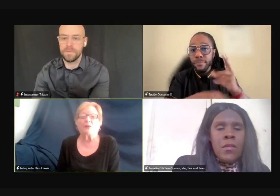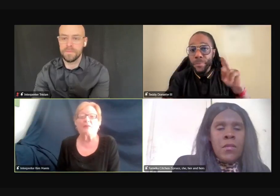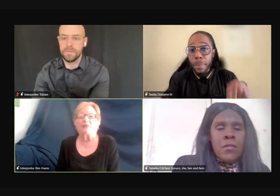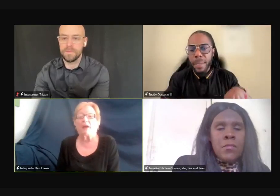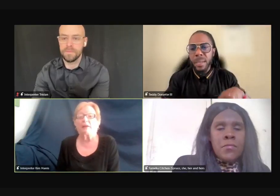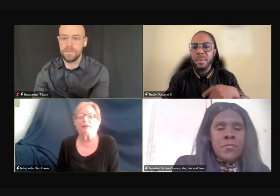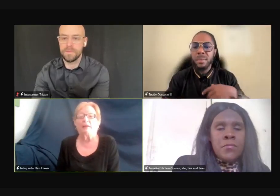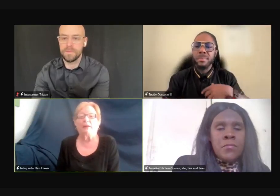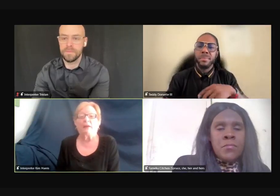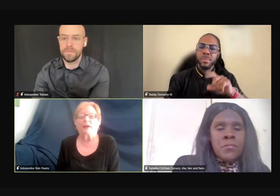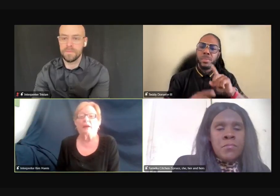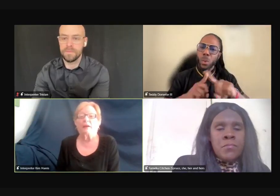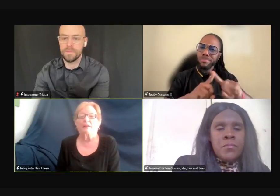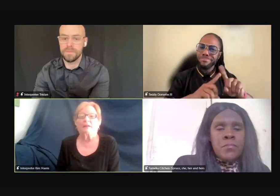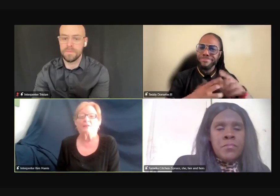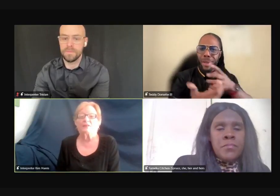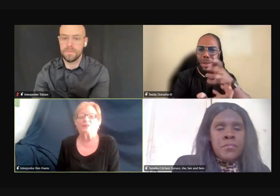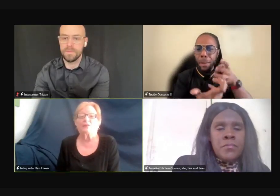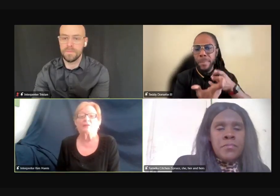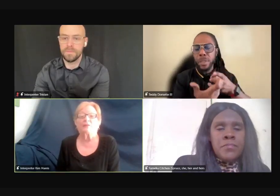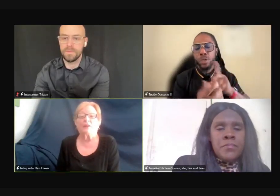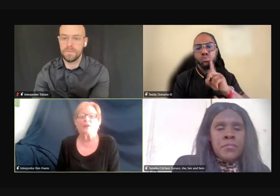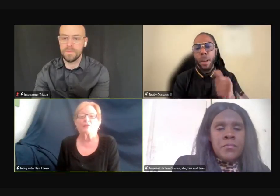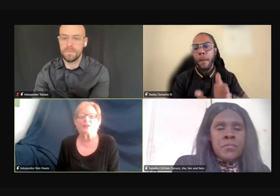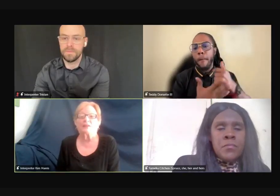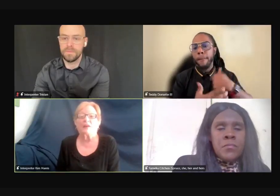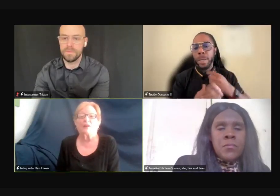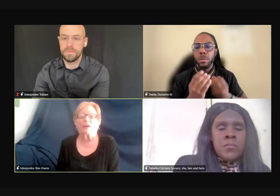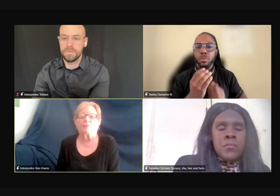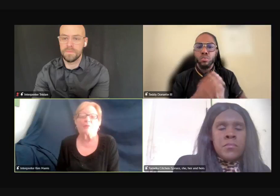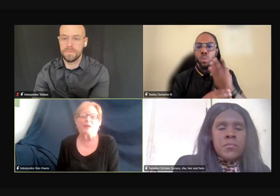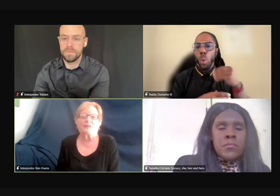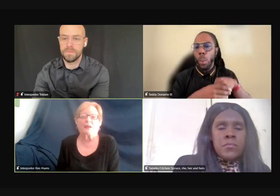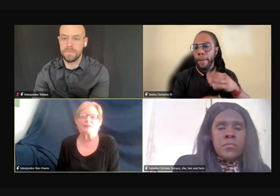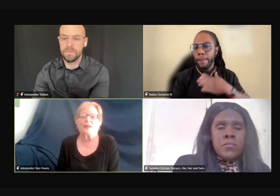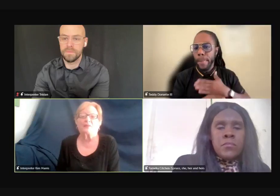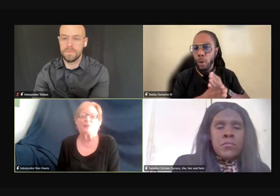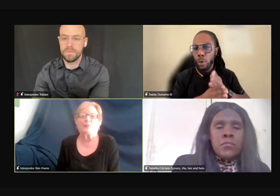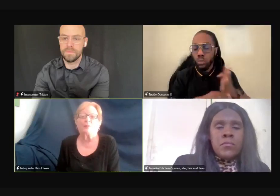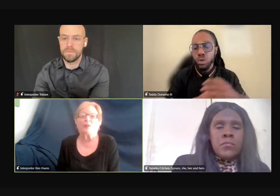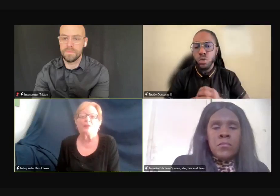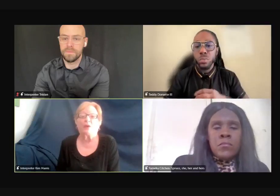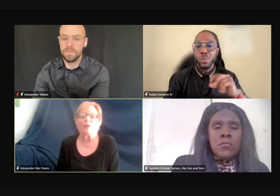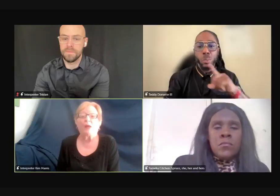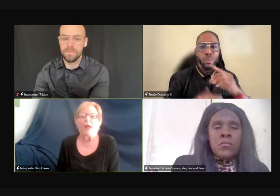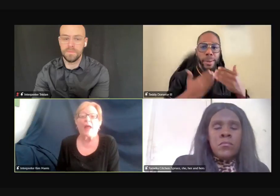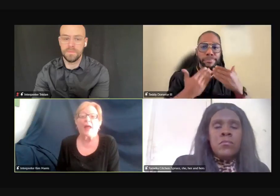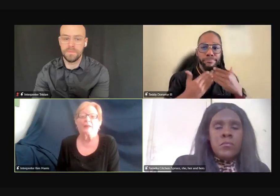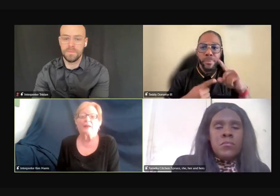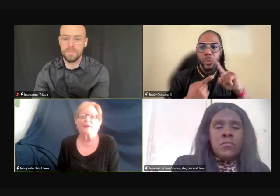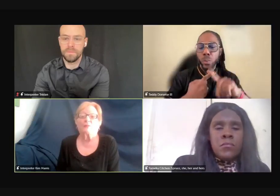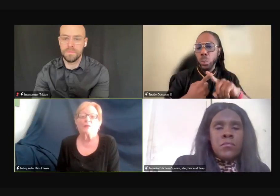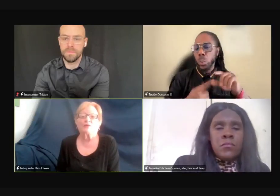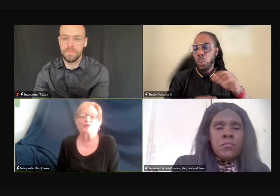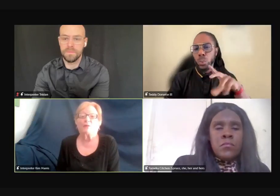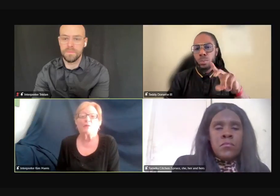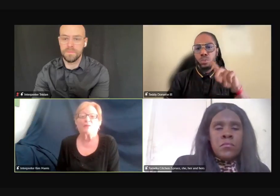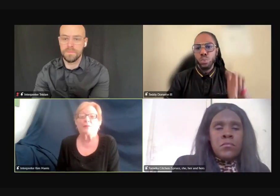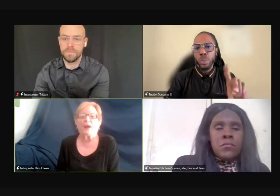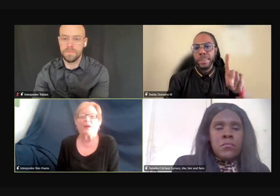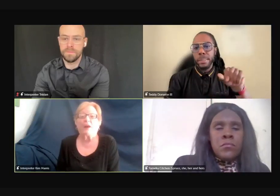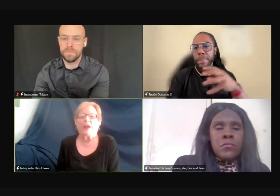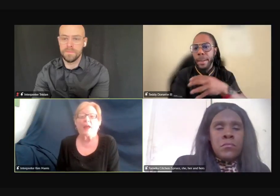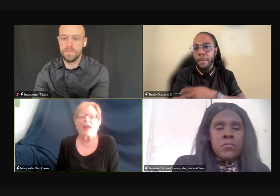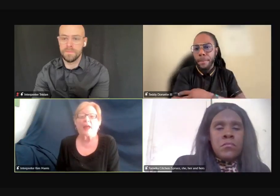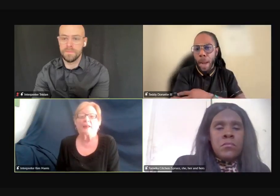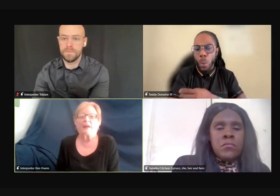provided me with just different, you know, things that they could assess me with, you know, and it looked straightforward